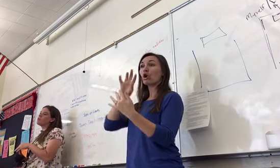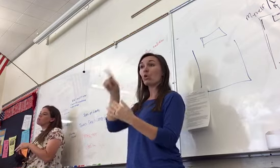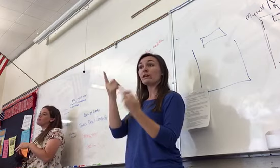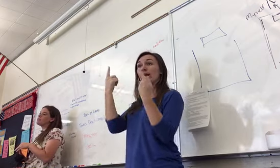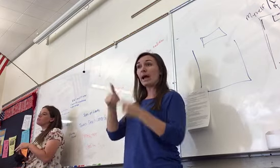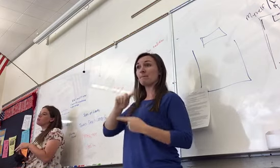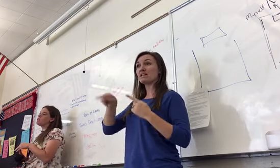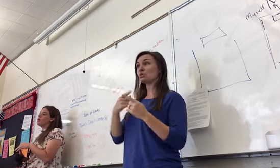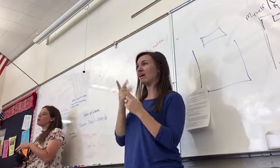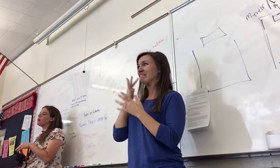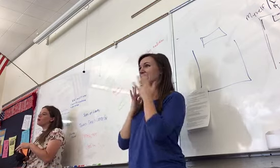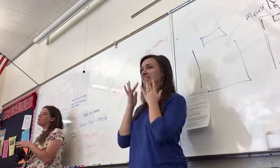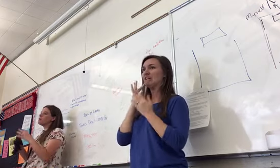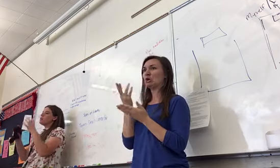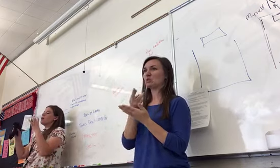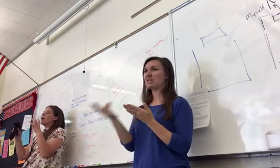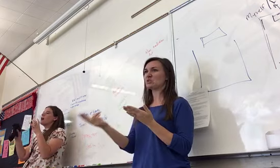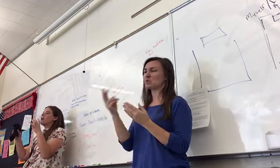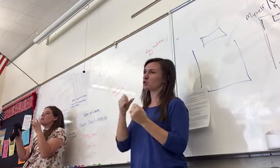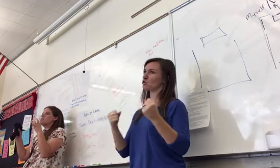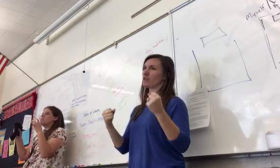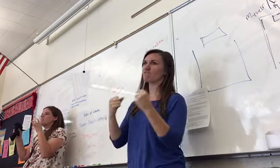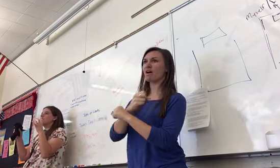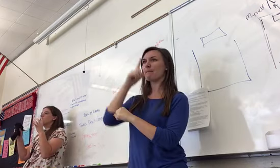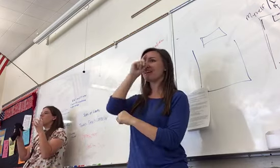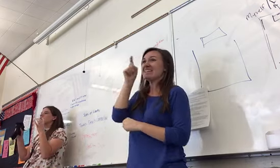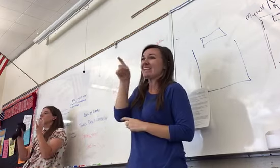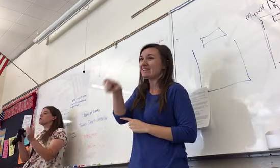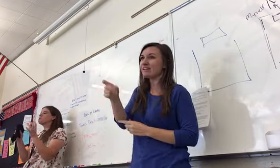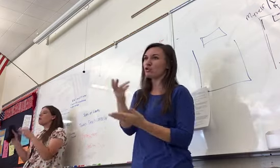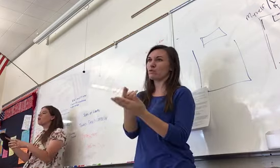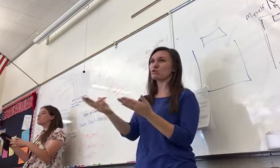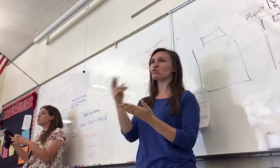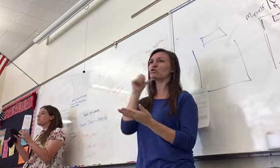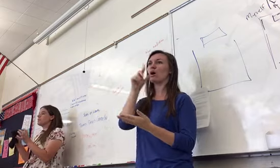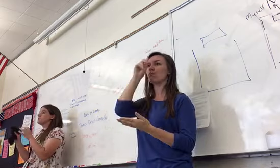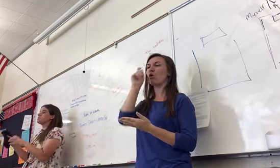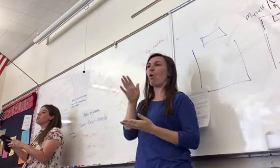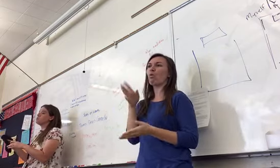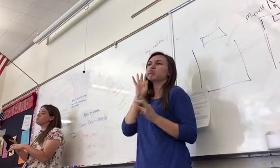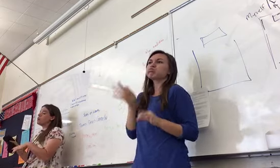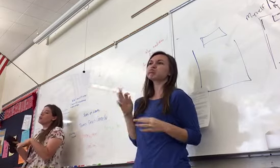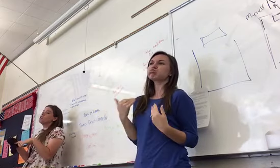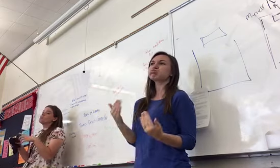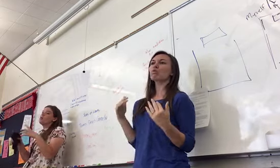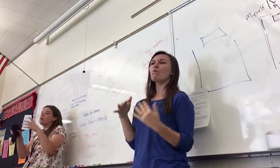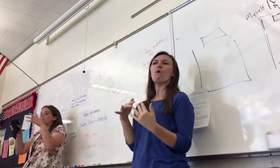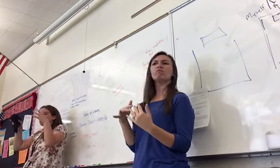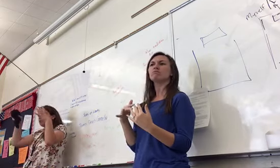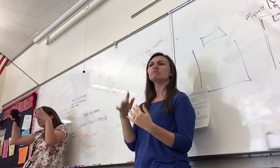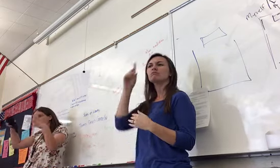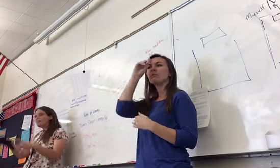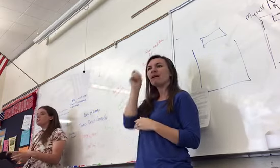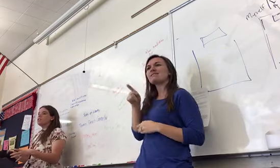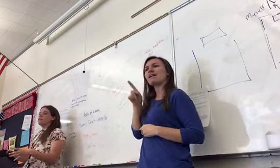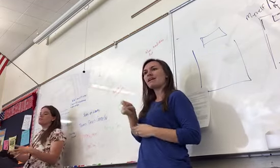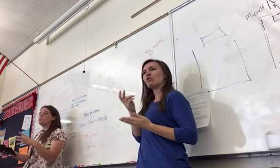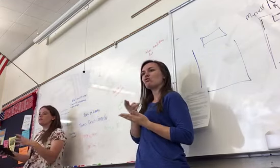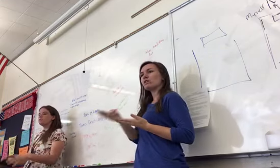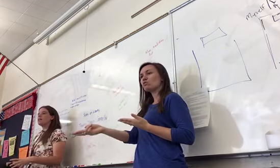going to be a lot of, if you're on certain parts of the East Coast, you're more stationary as well as the